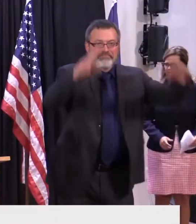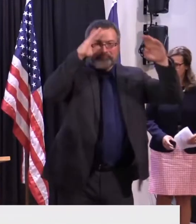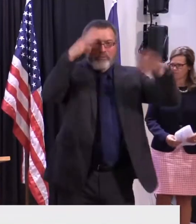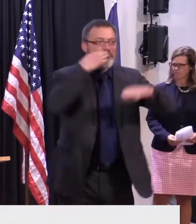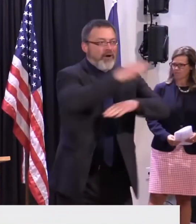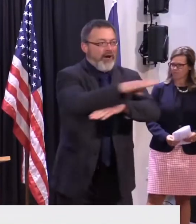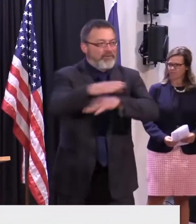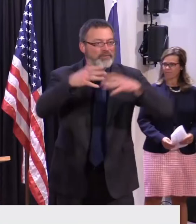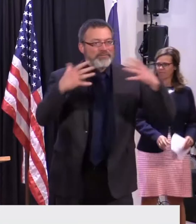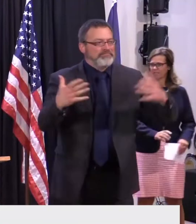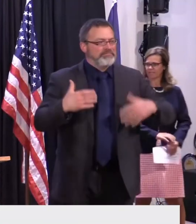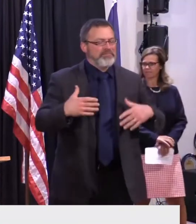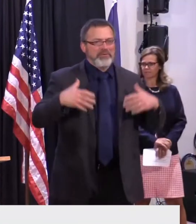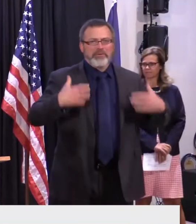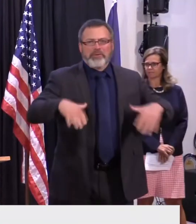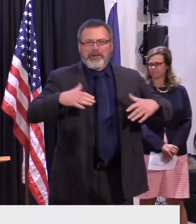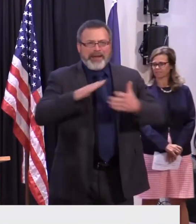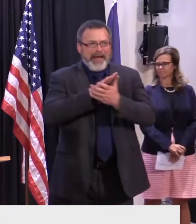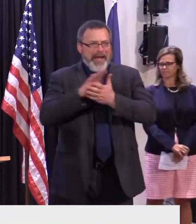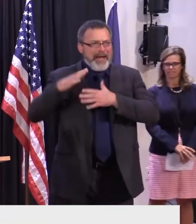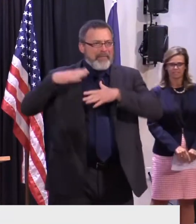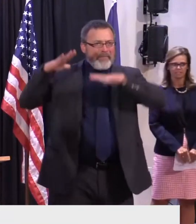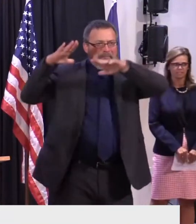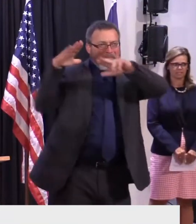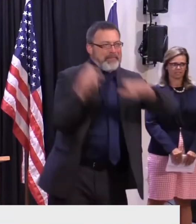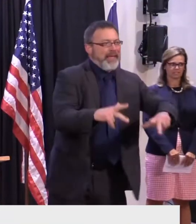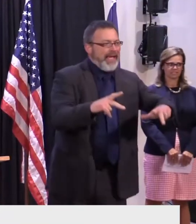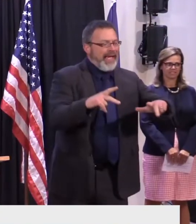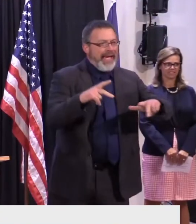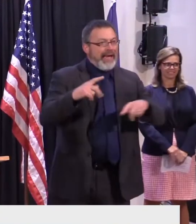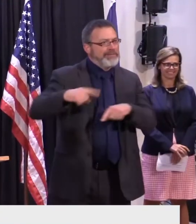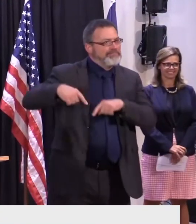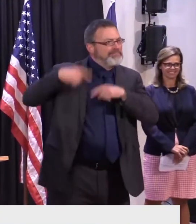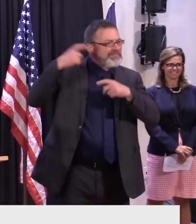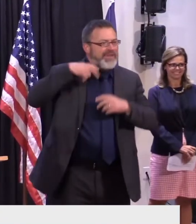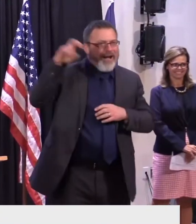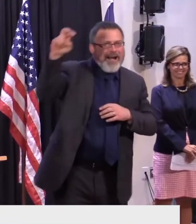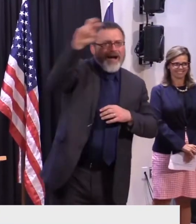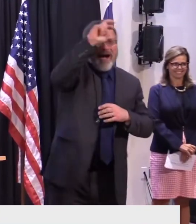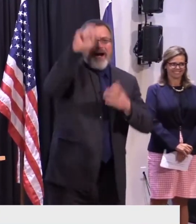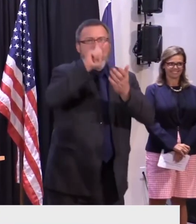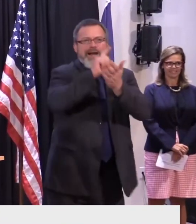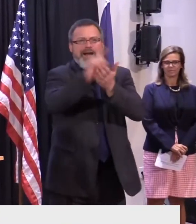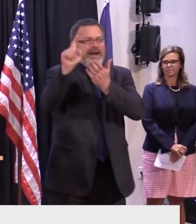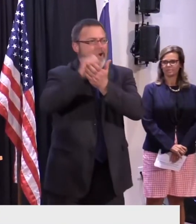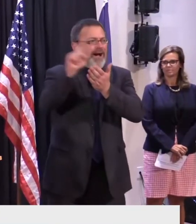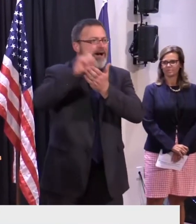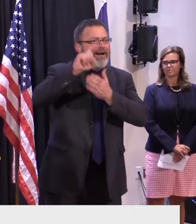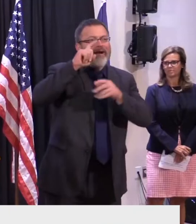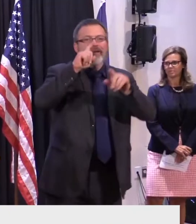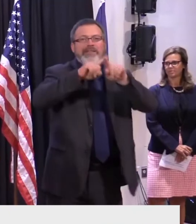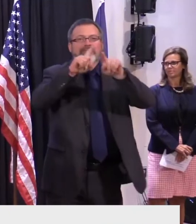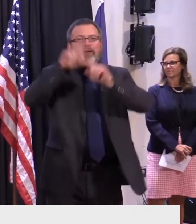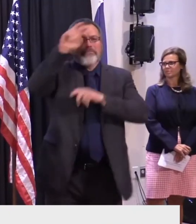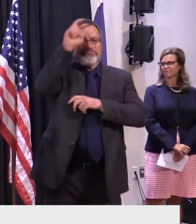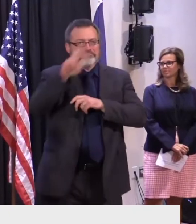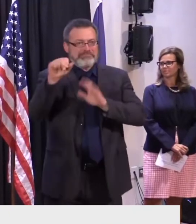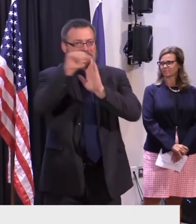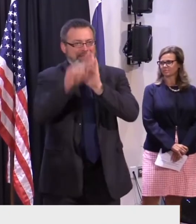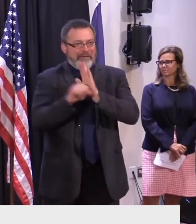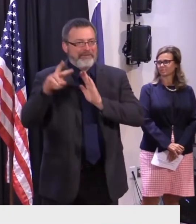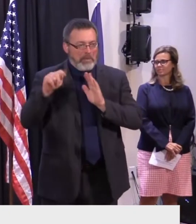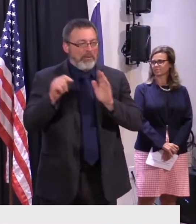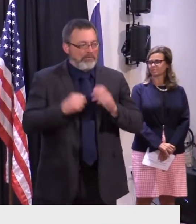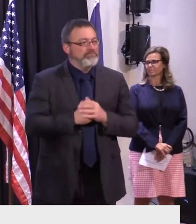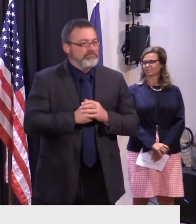Good to be back here again after a little break as we've been out on the road for our weekly press conferences. I know it's not always easy to attend